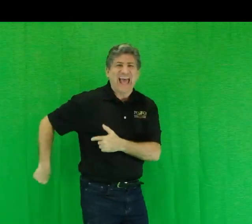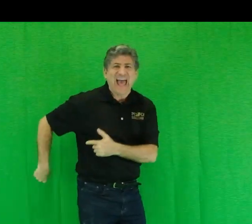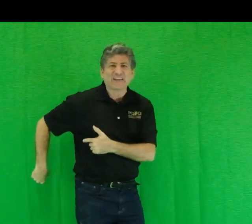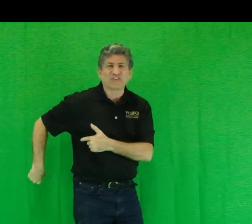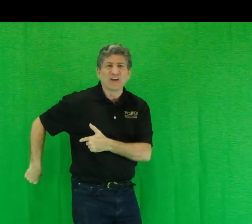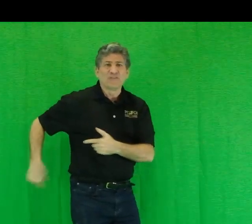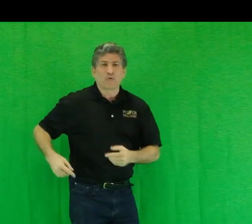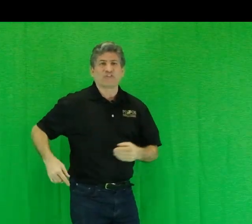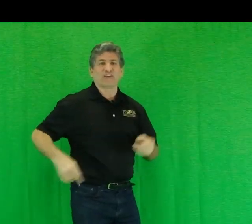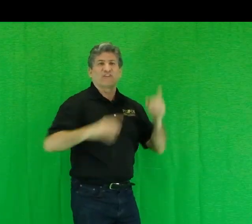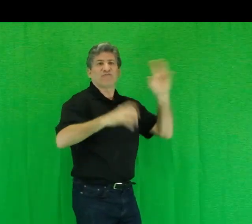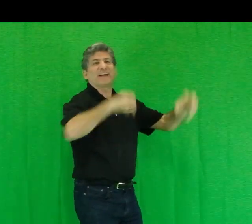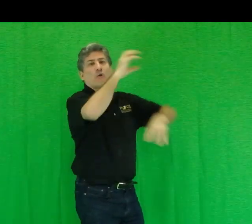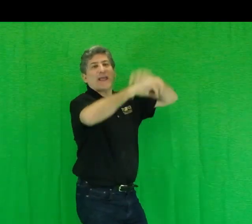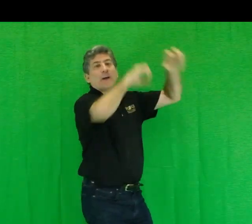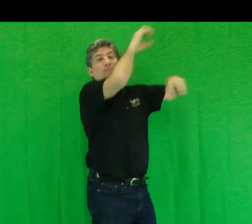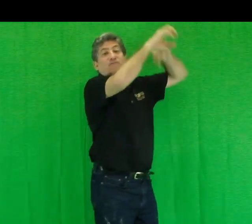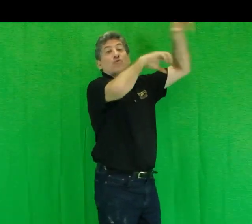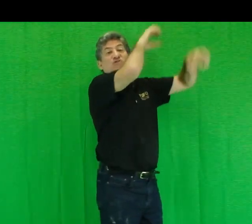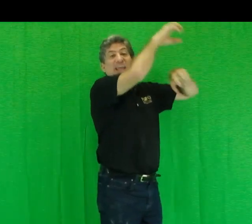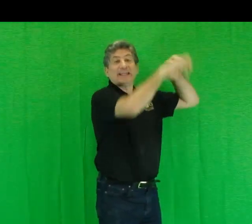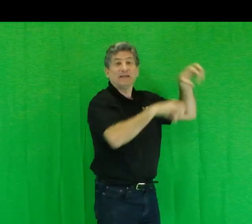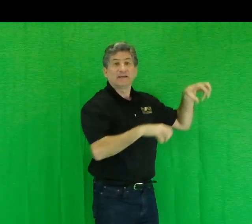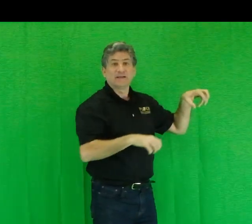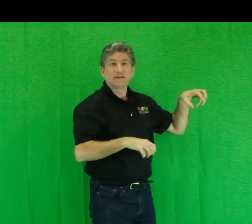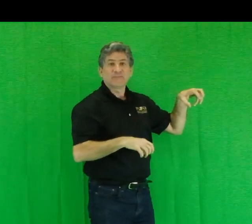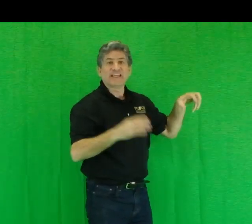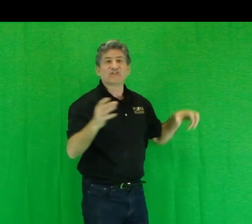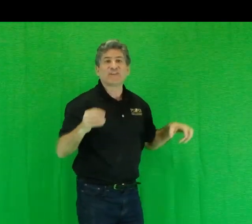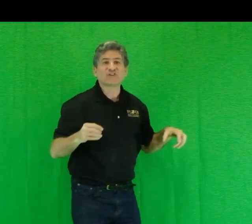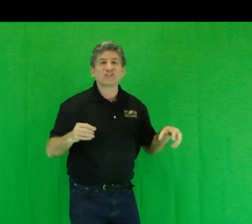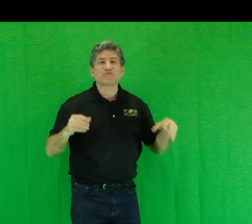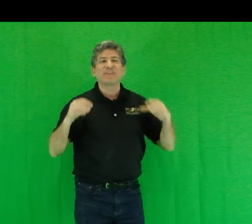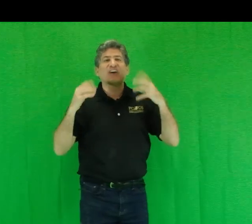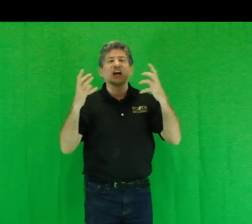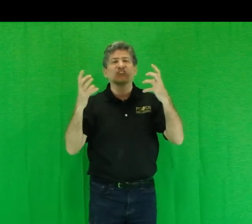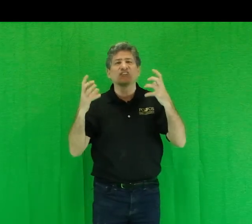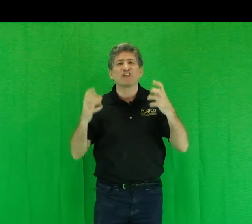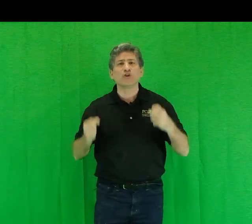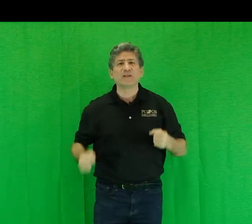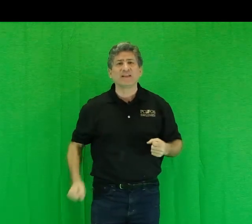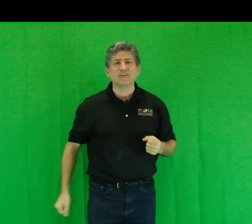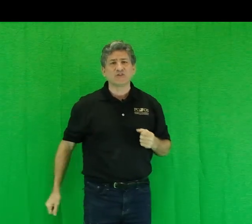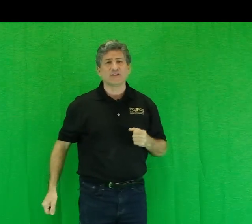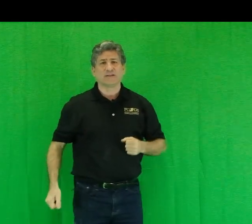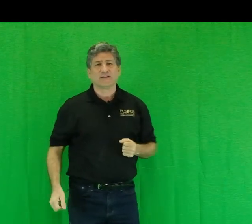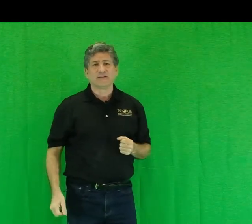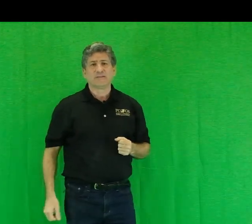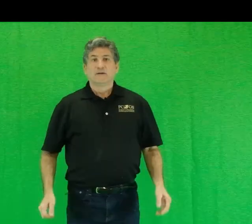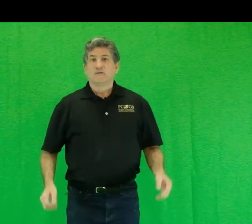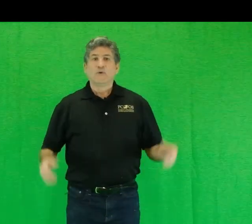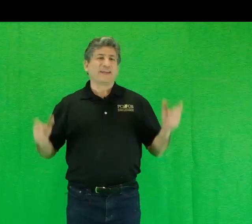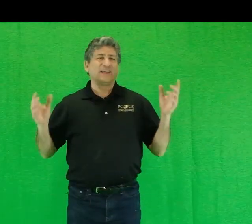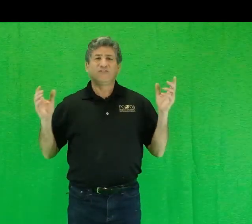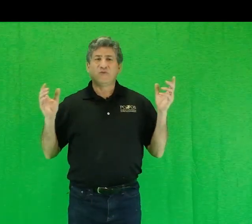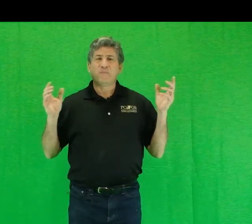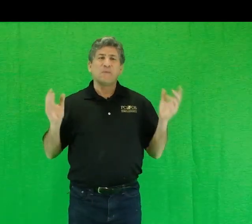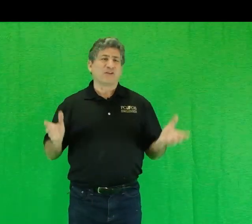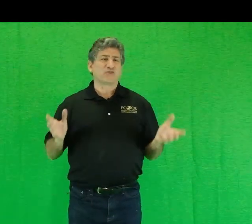ass, forcing us to fight our way up the food chain. These fictions have been toxic to the human condition. We can do much,